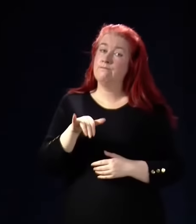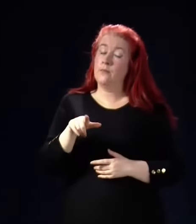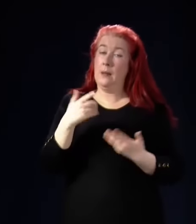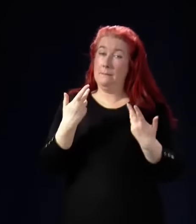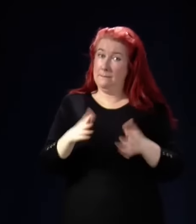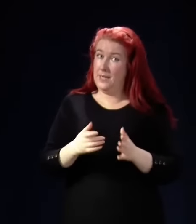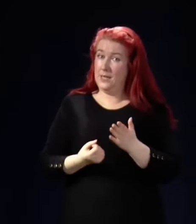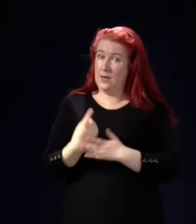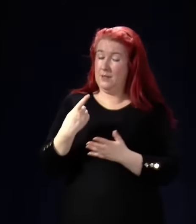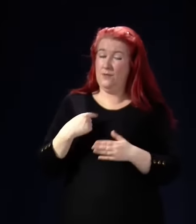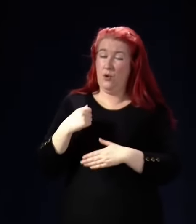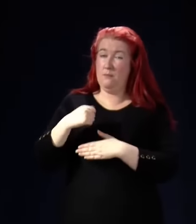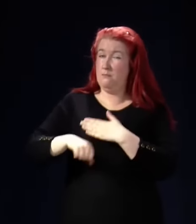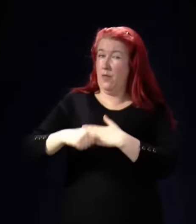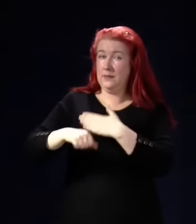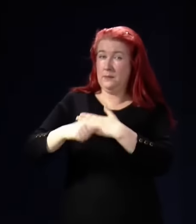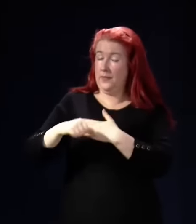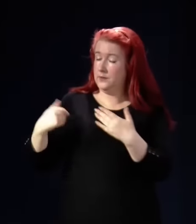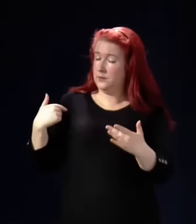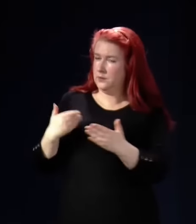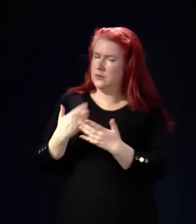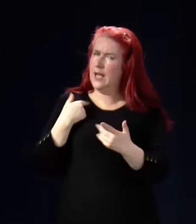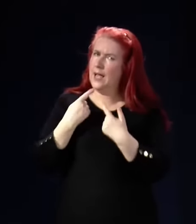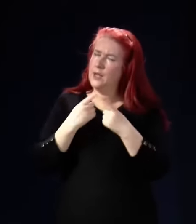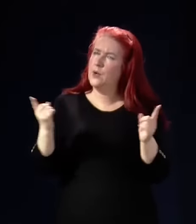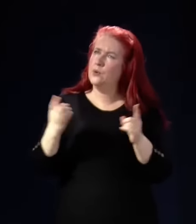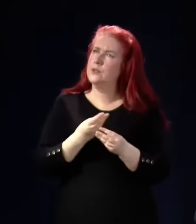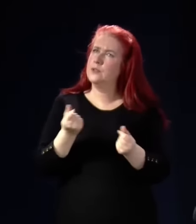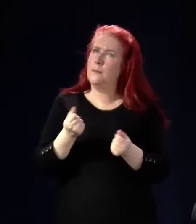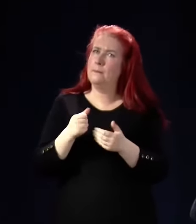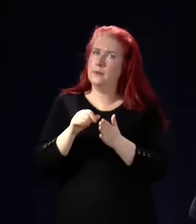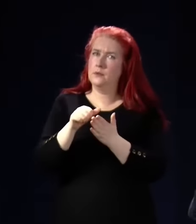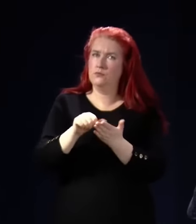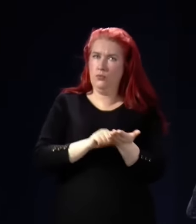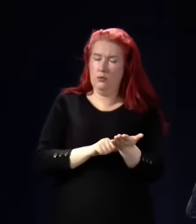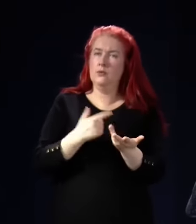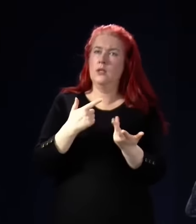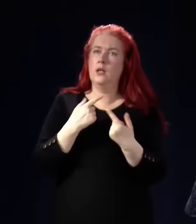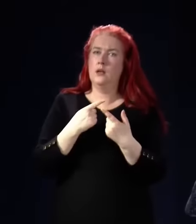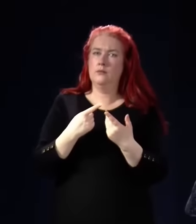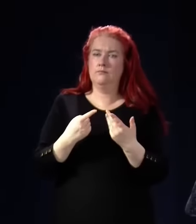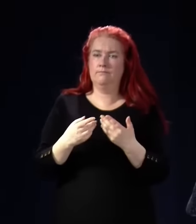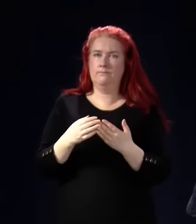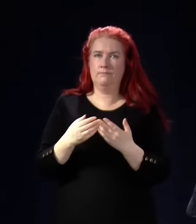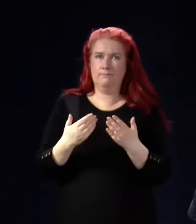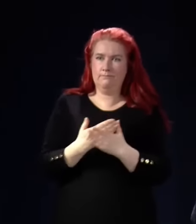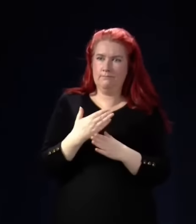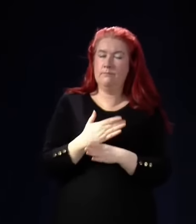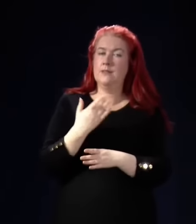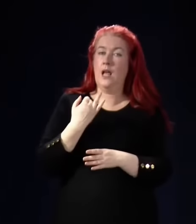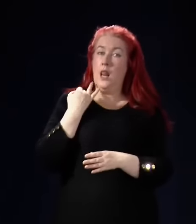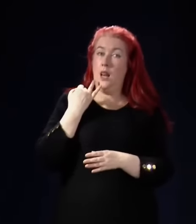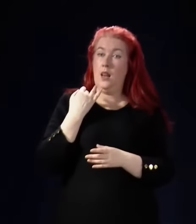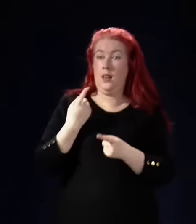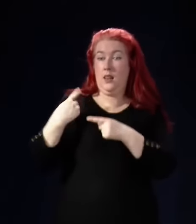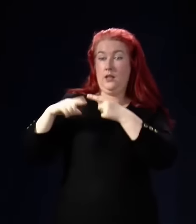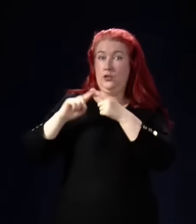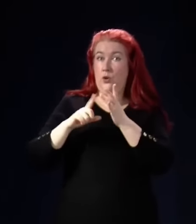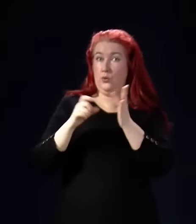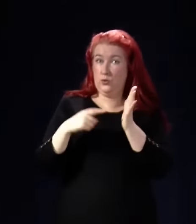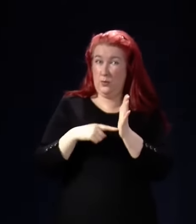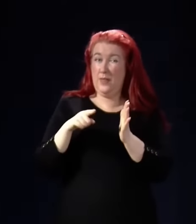for many, many months. In fact, I announced some measures last October to help with the winter pressures then, and that much of that funding was recurring,